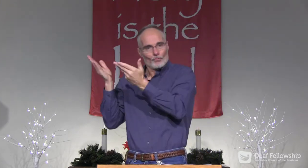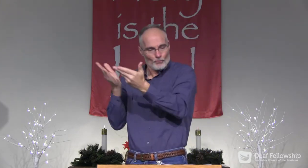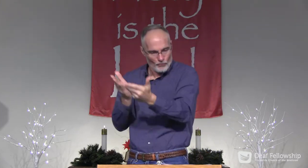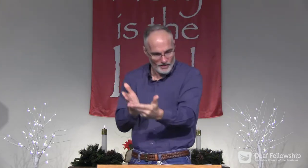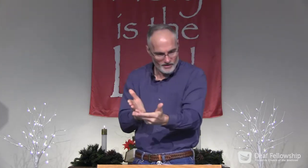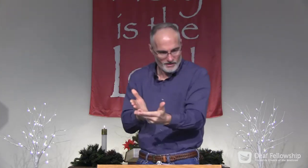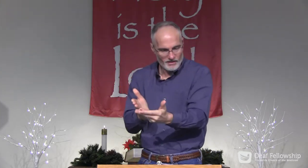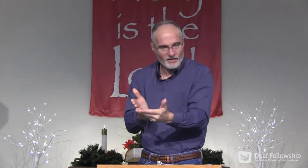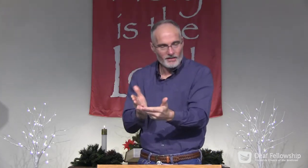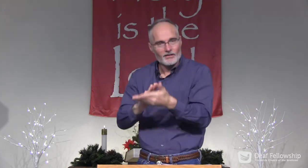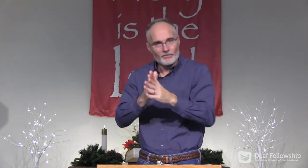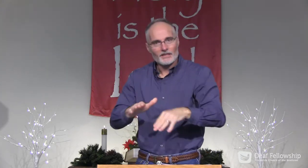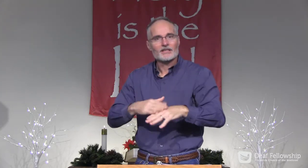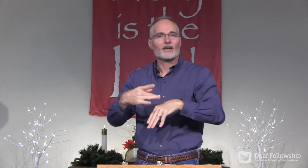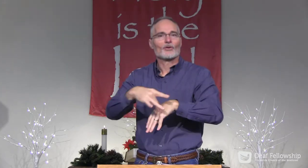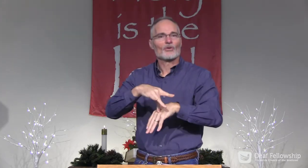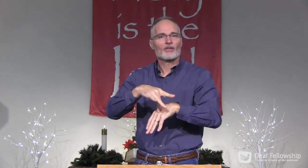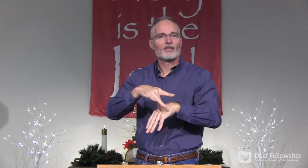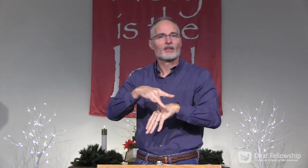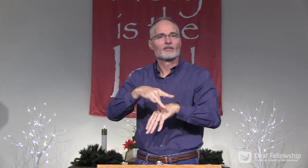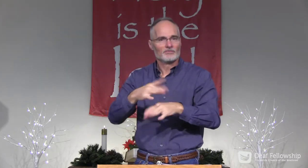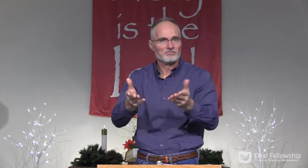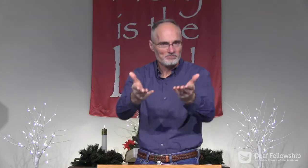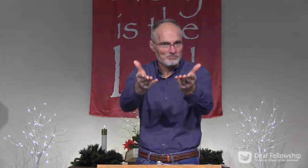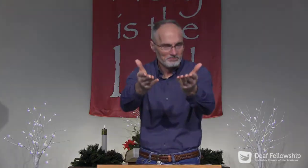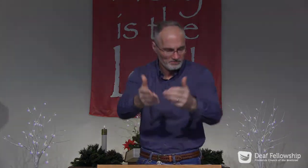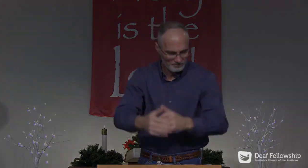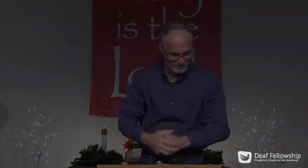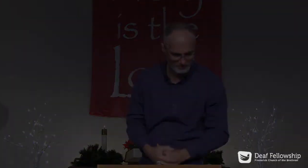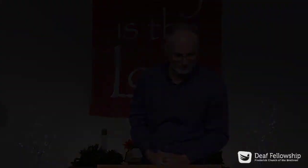One day, I will bring peace on earth.